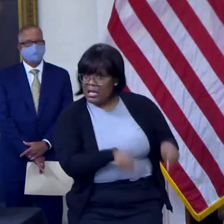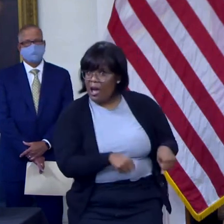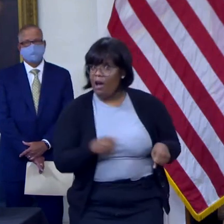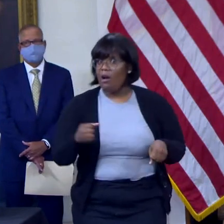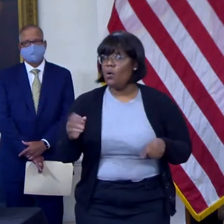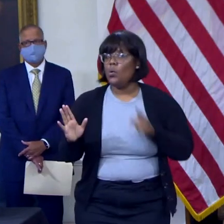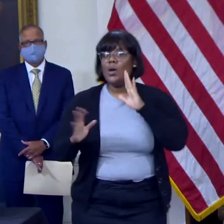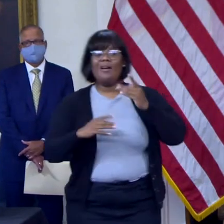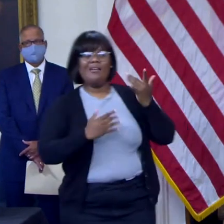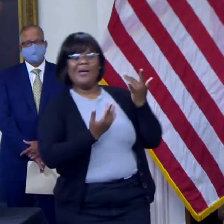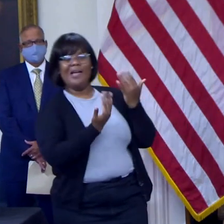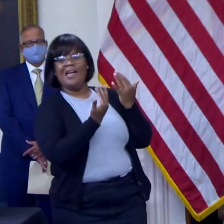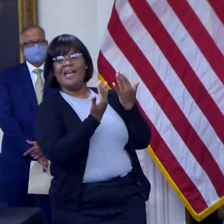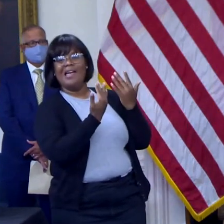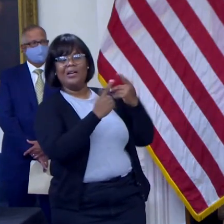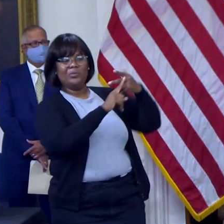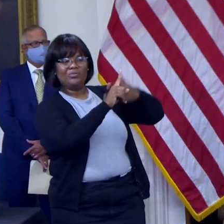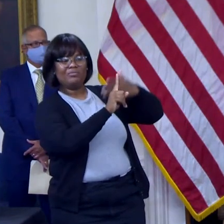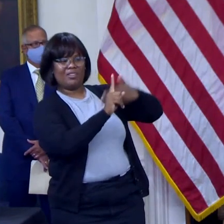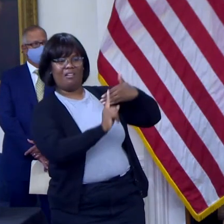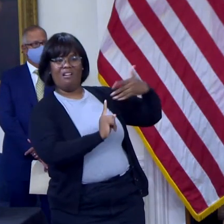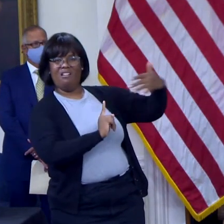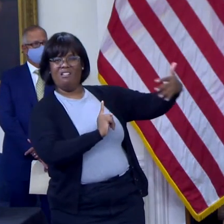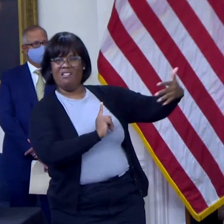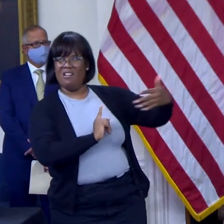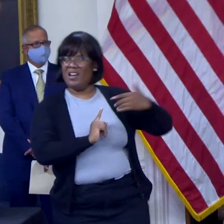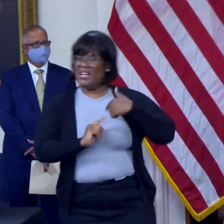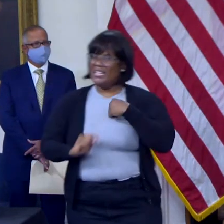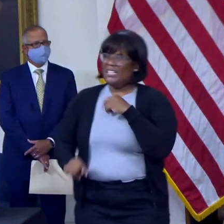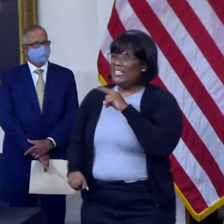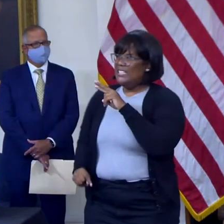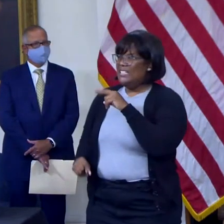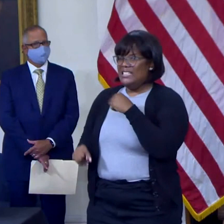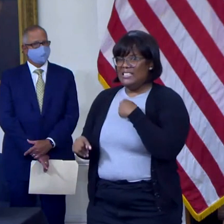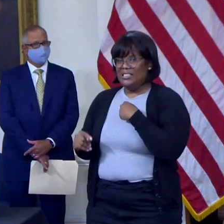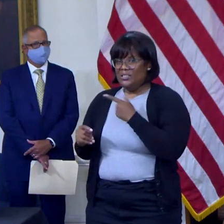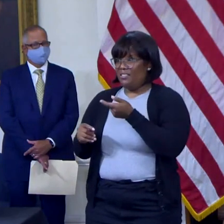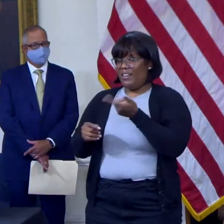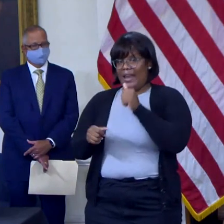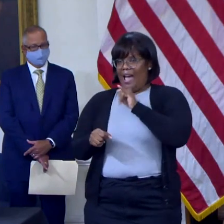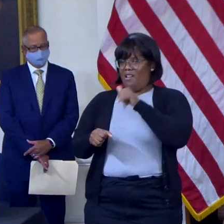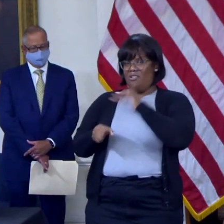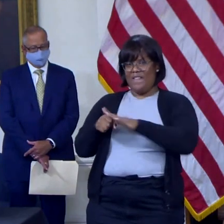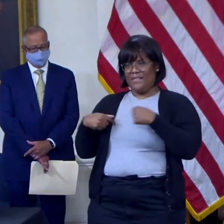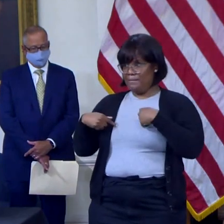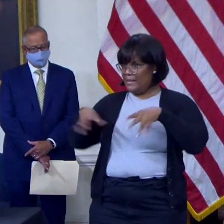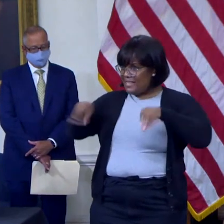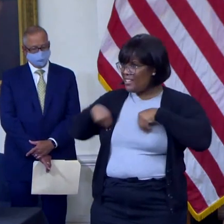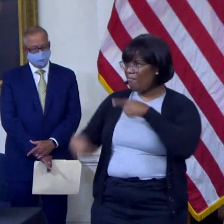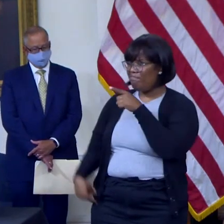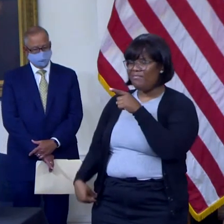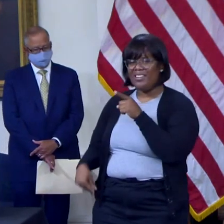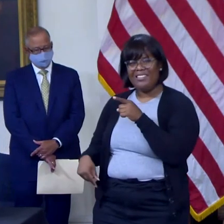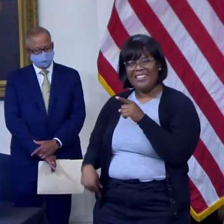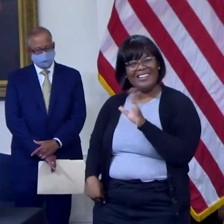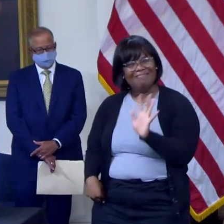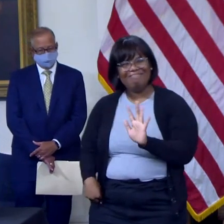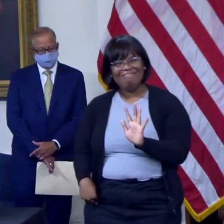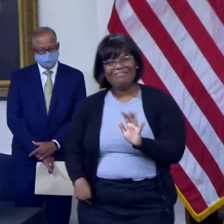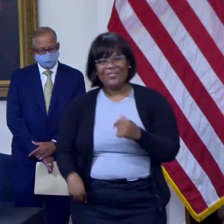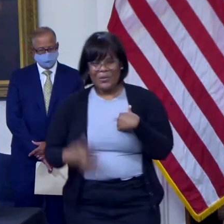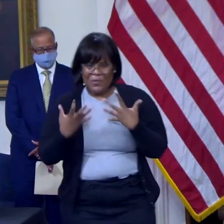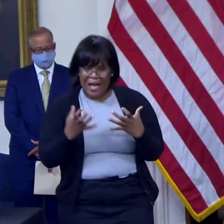but that is simply not soon enough and not good enough. So we're going to keep pressing and we'll keep Marylanders